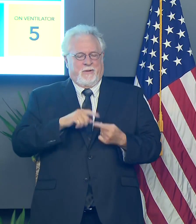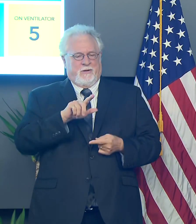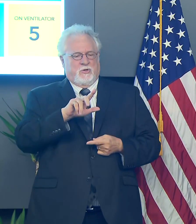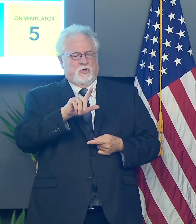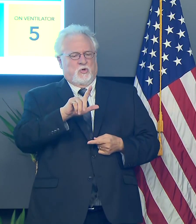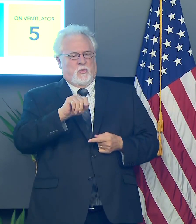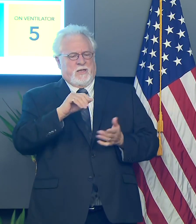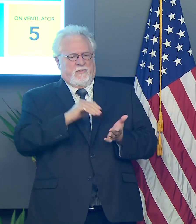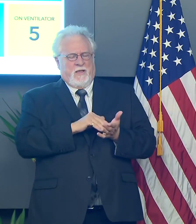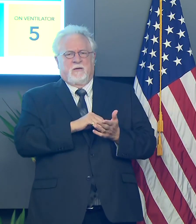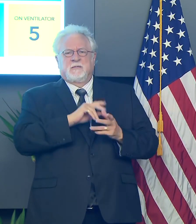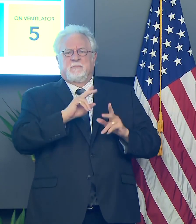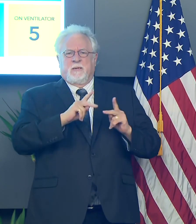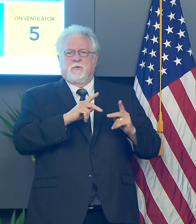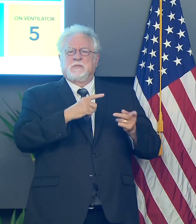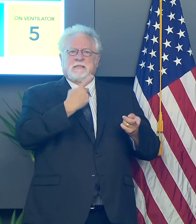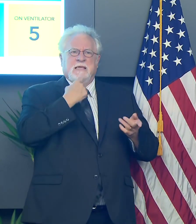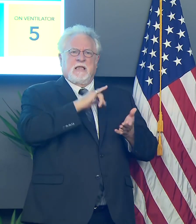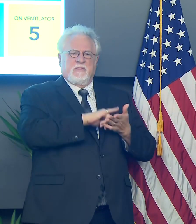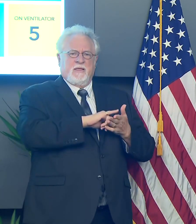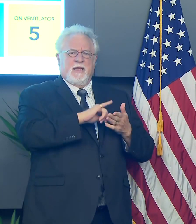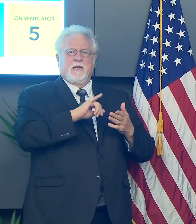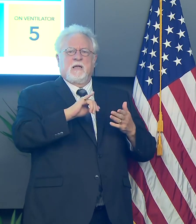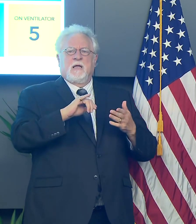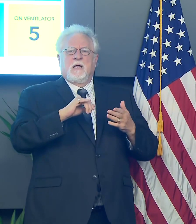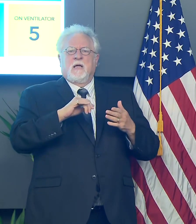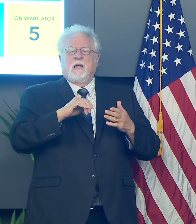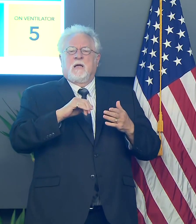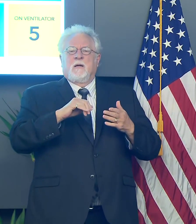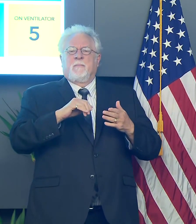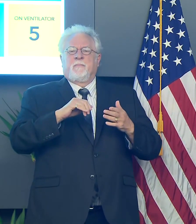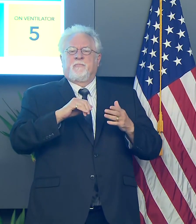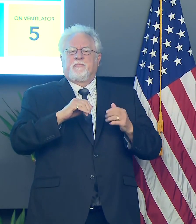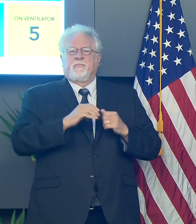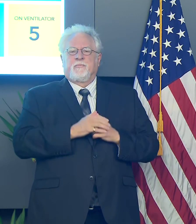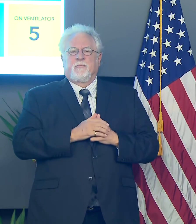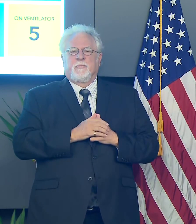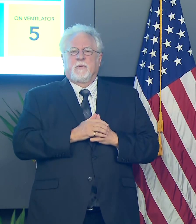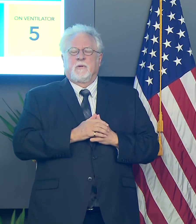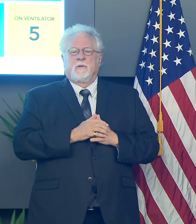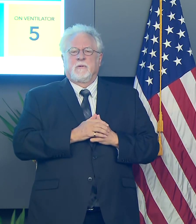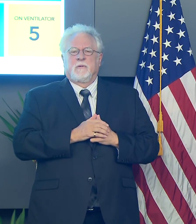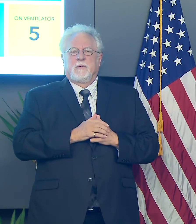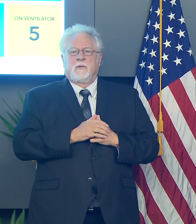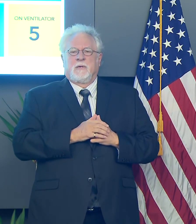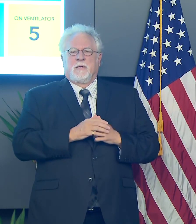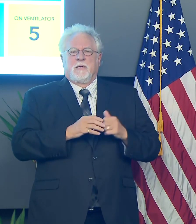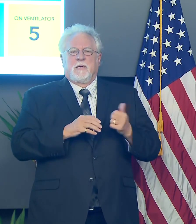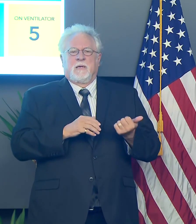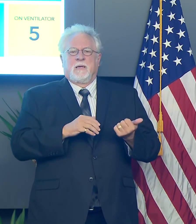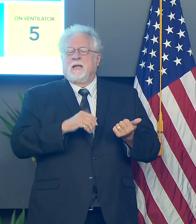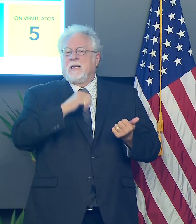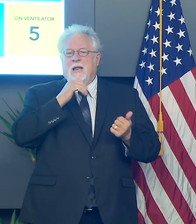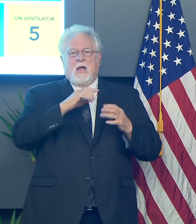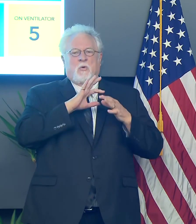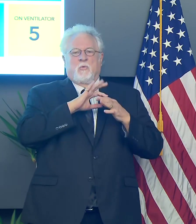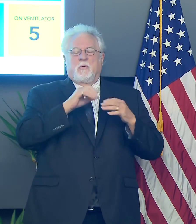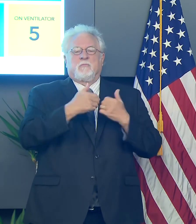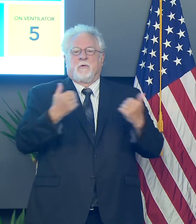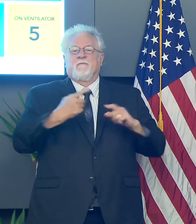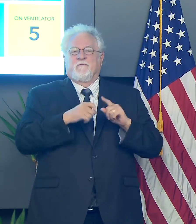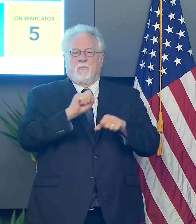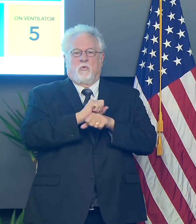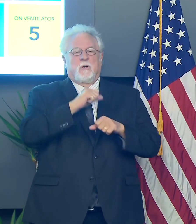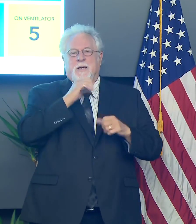workers who initially indicated that their separation from work, um, was not related to COVID-19.